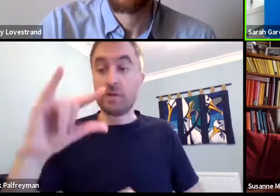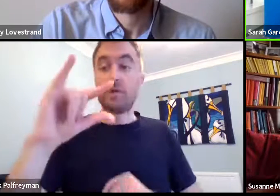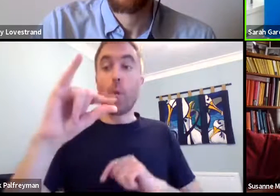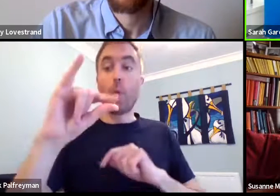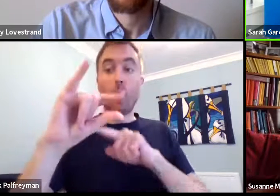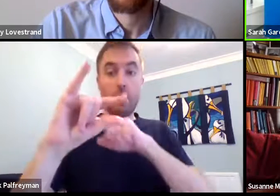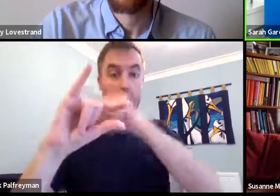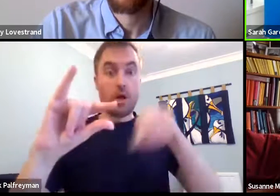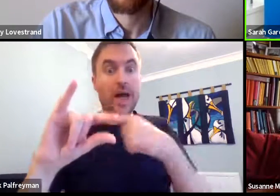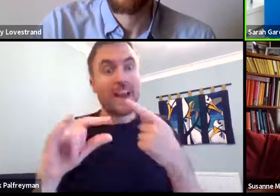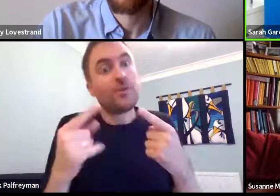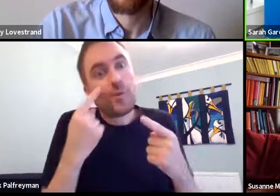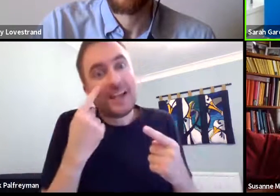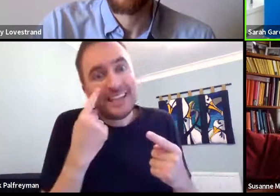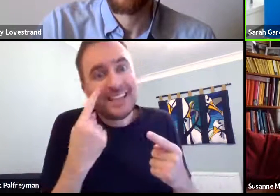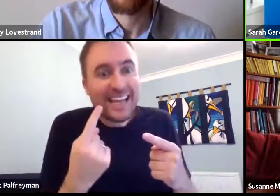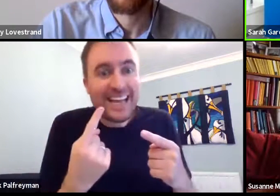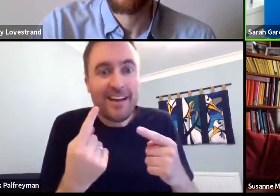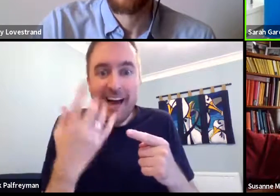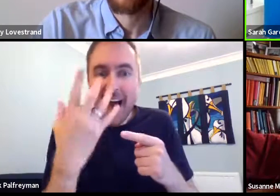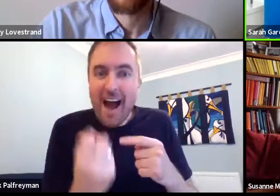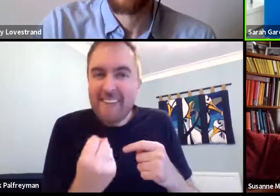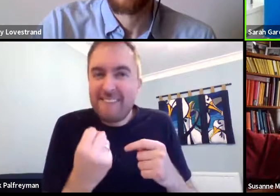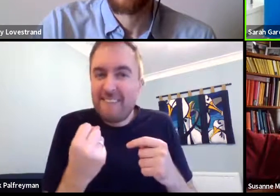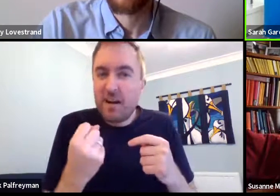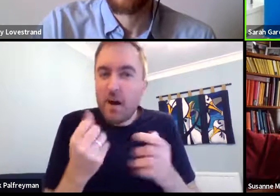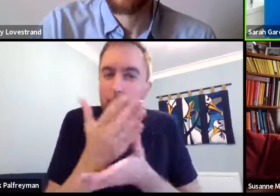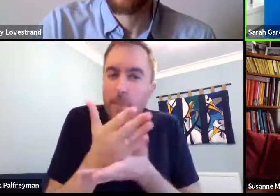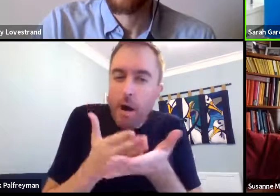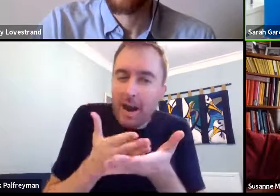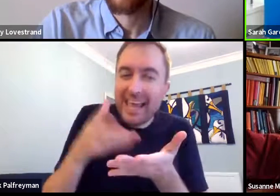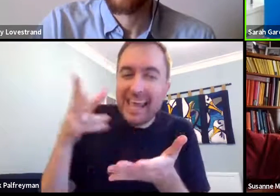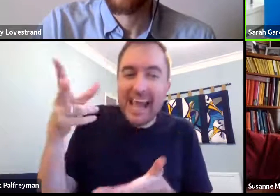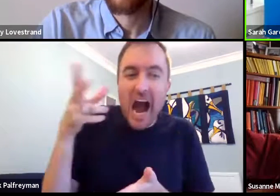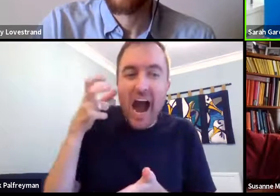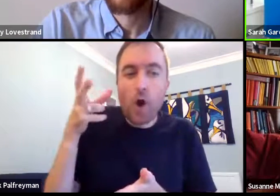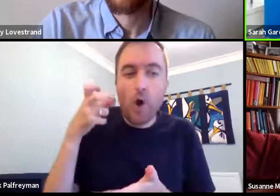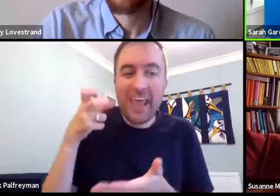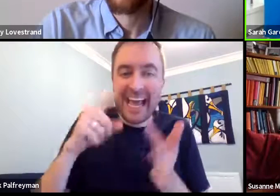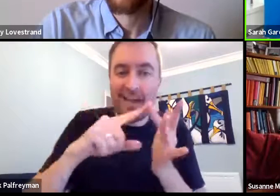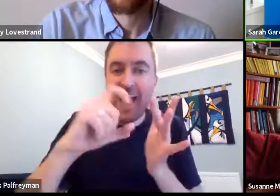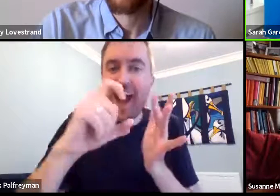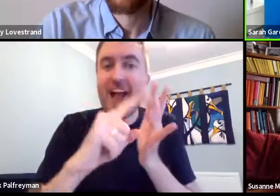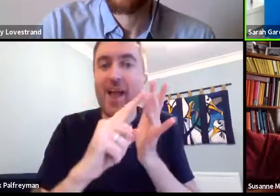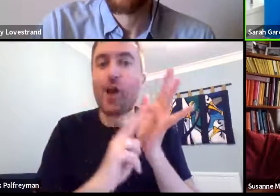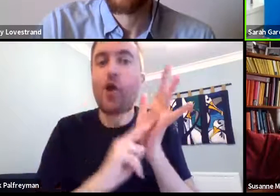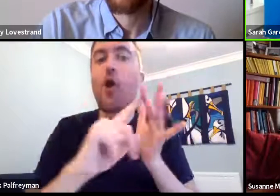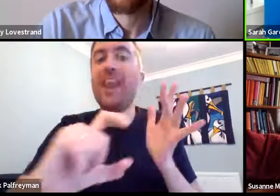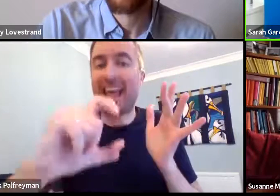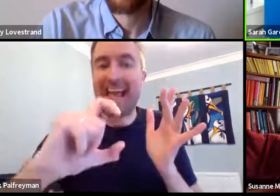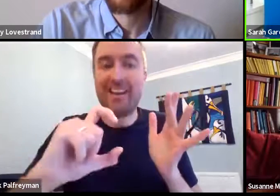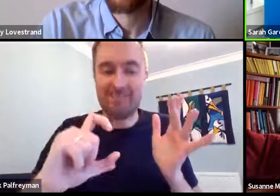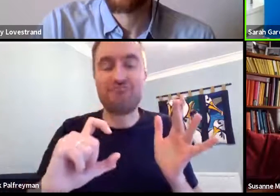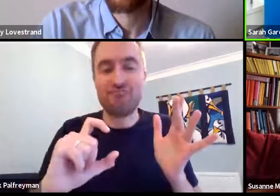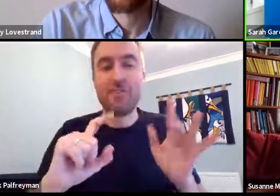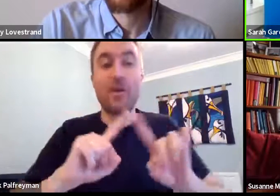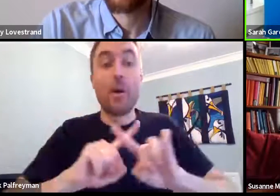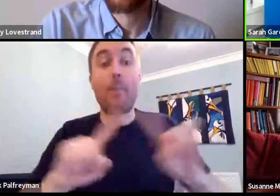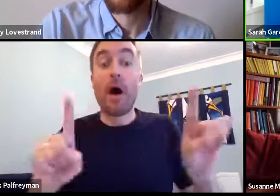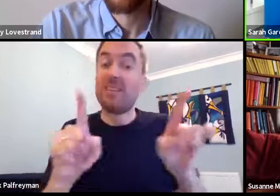for Instagram. So you can see you have partly iconic